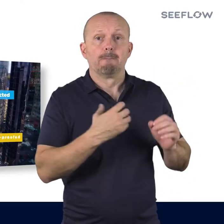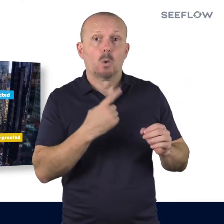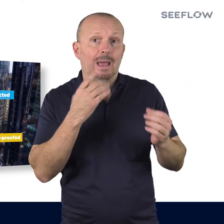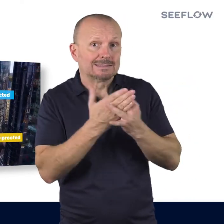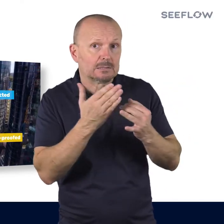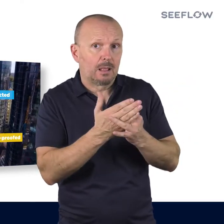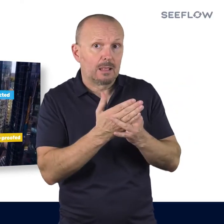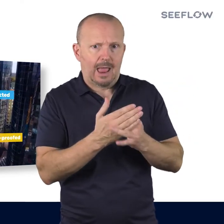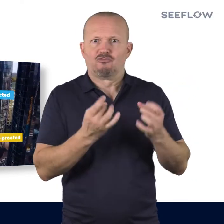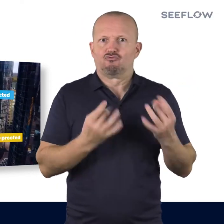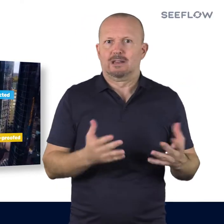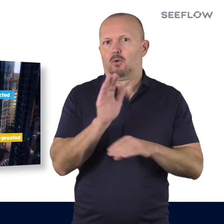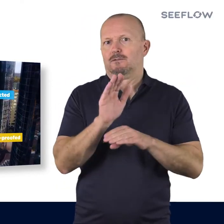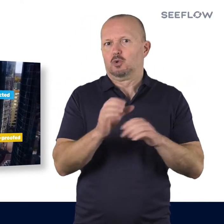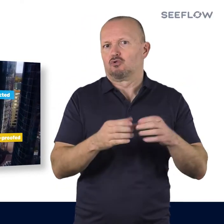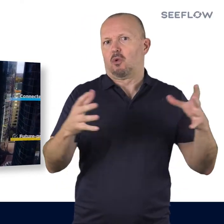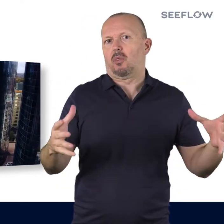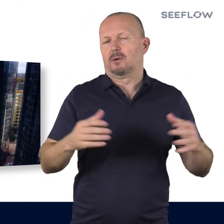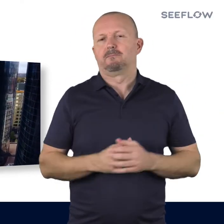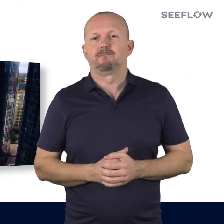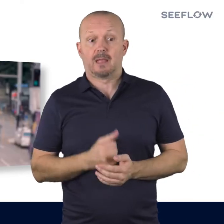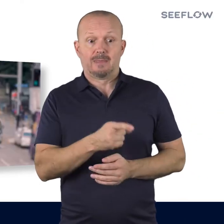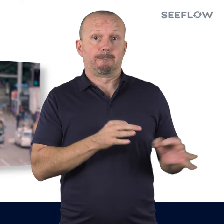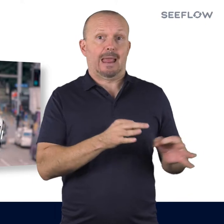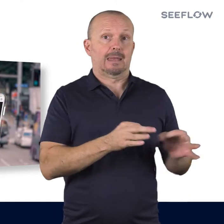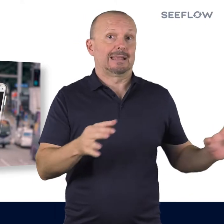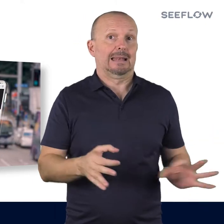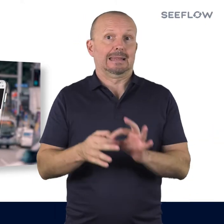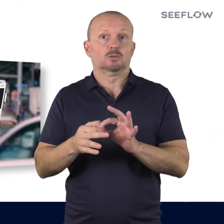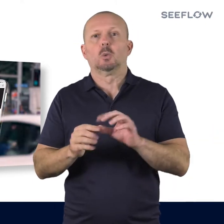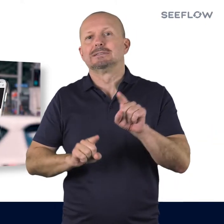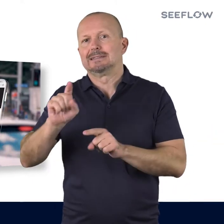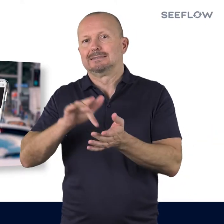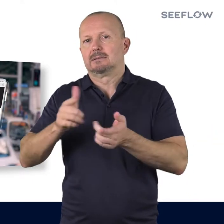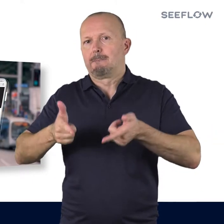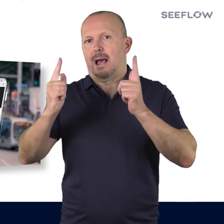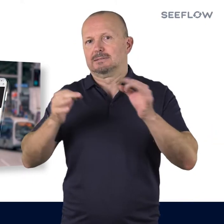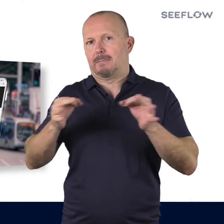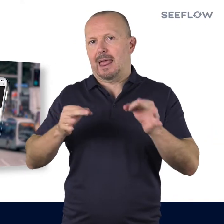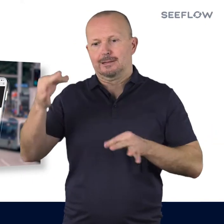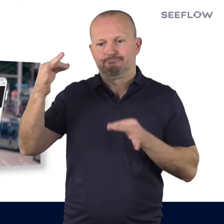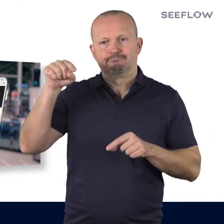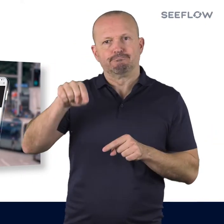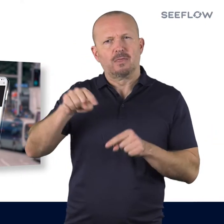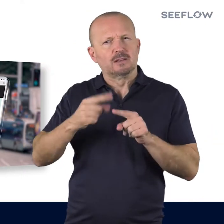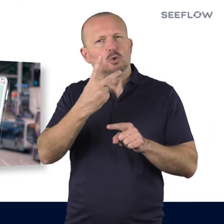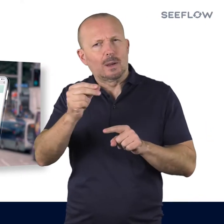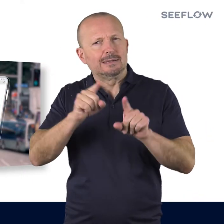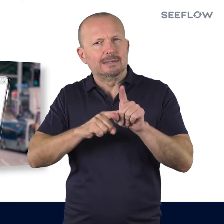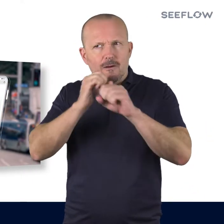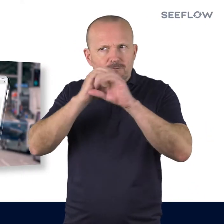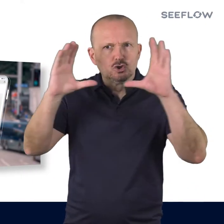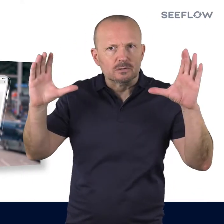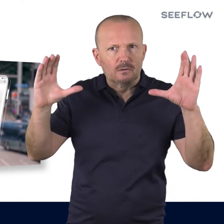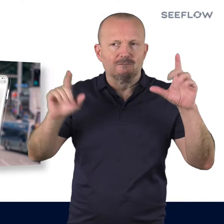future-proofed for growth. This plan will help deliver the outcomes of the City Centre Master Plan which presents a 20-year vision